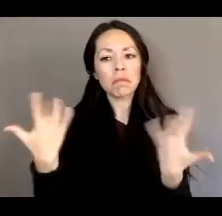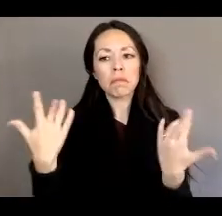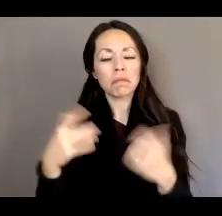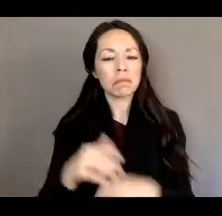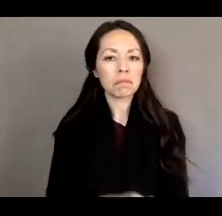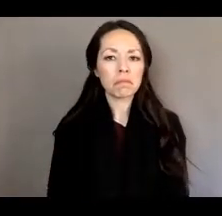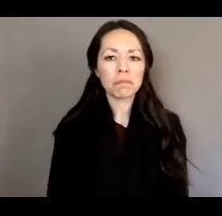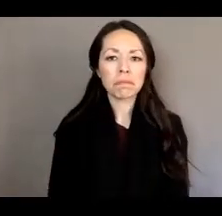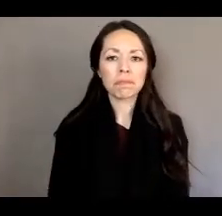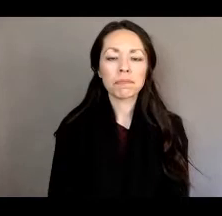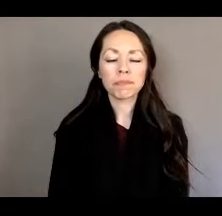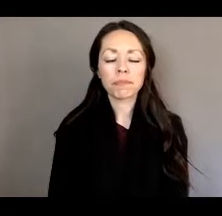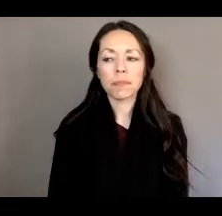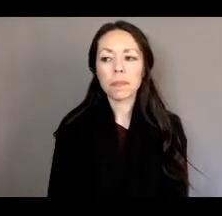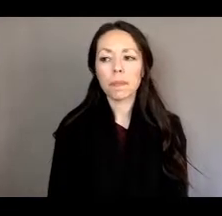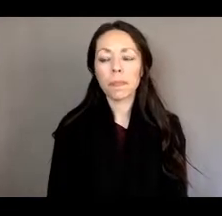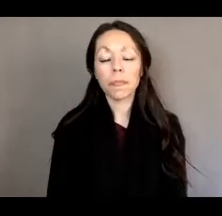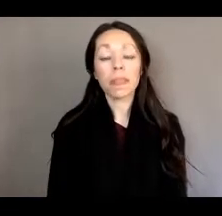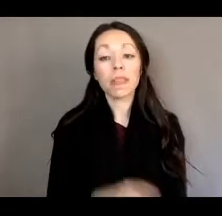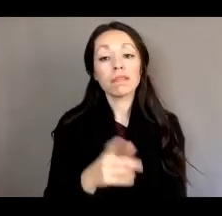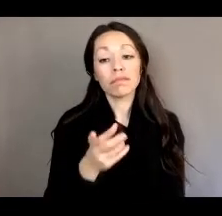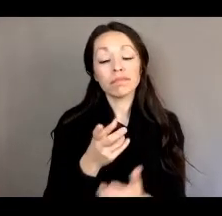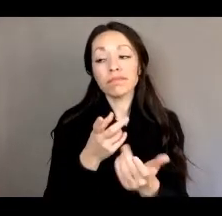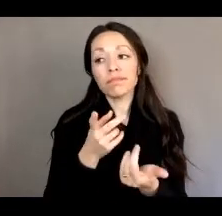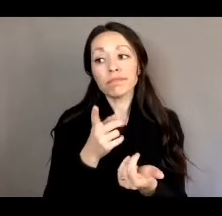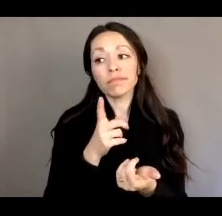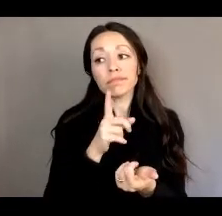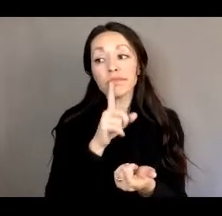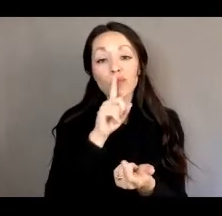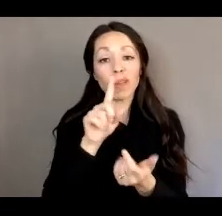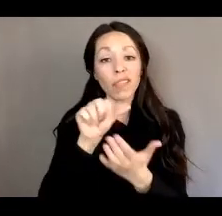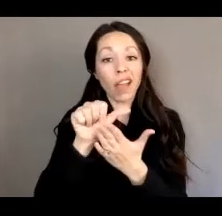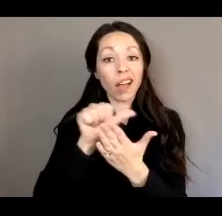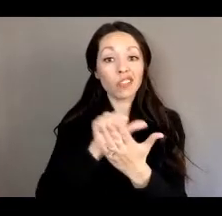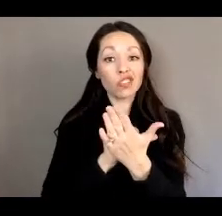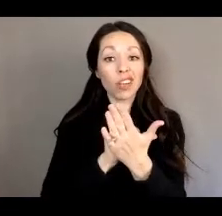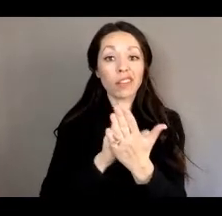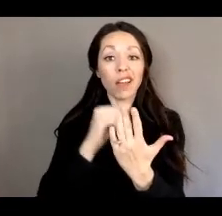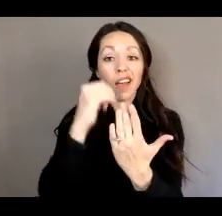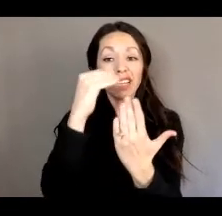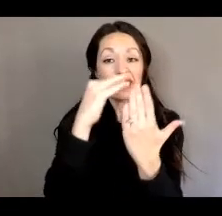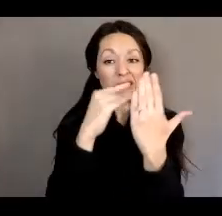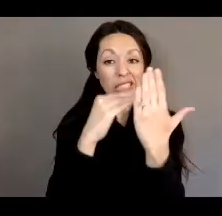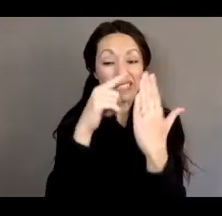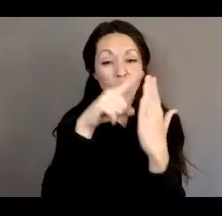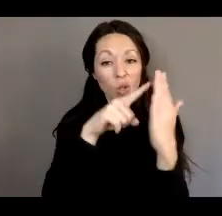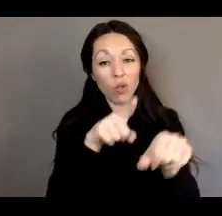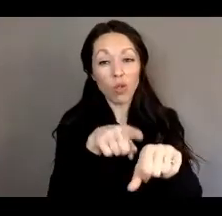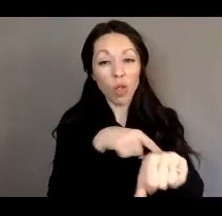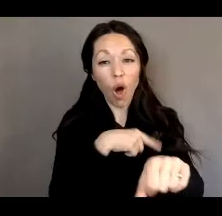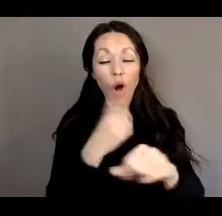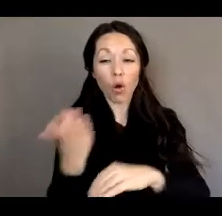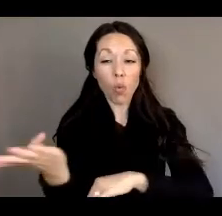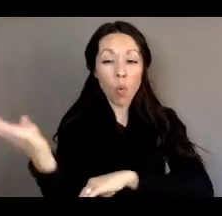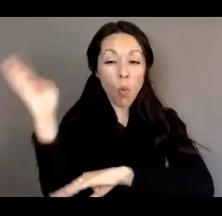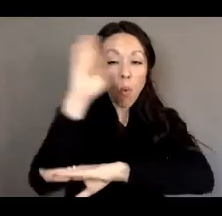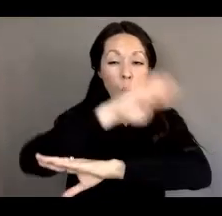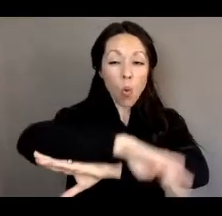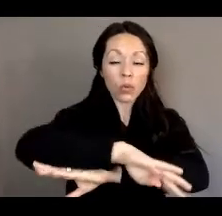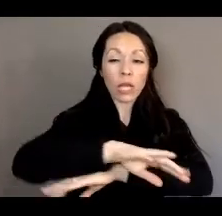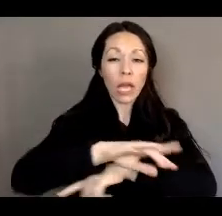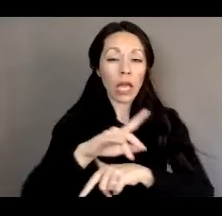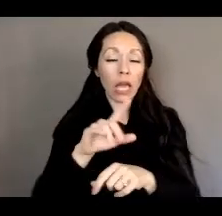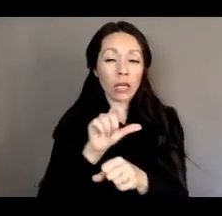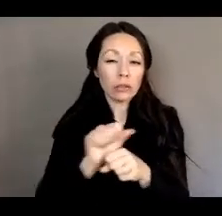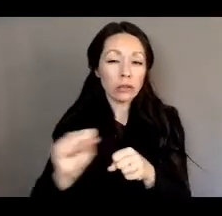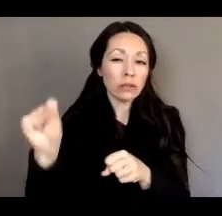But there are definitely long agendas, long hours, and the legislative, uh,